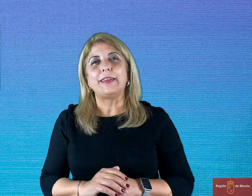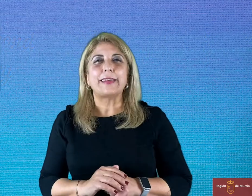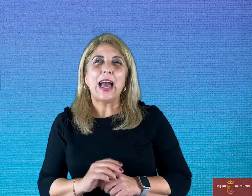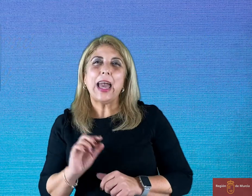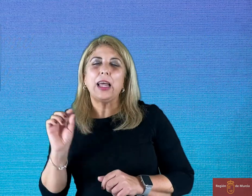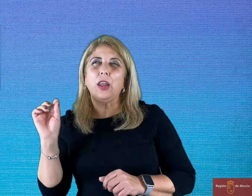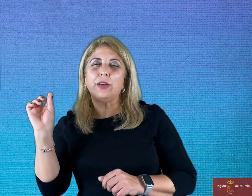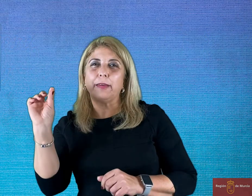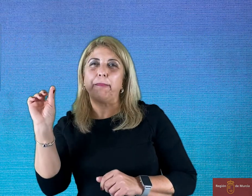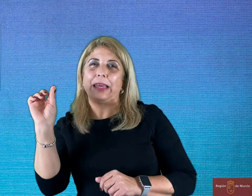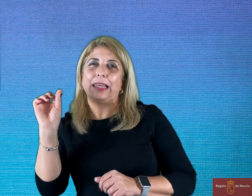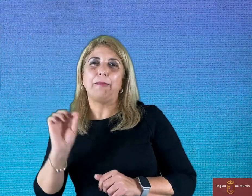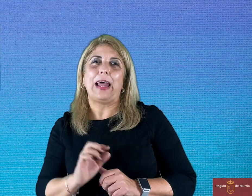The sky looks a bit black.